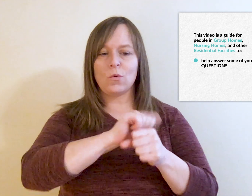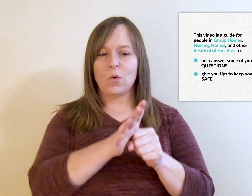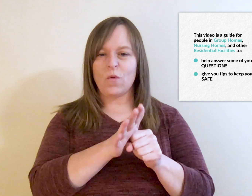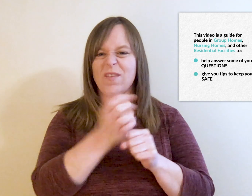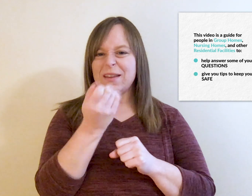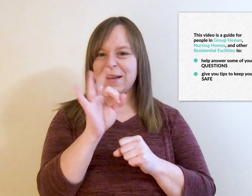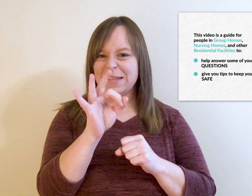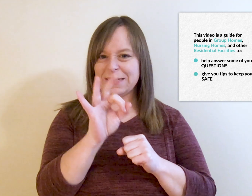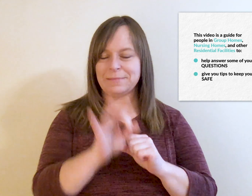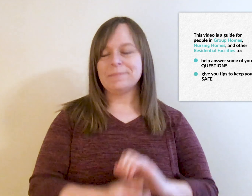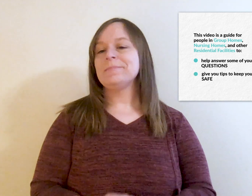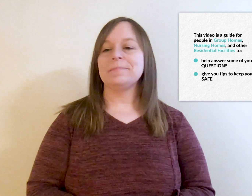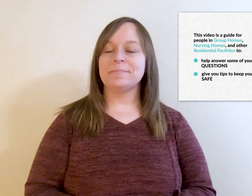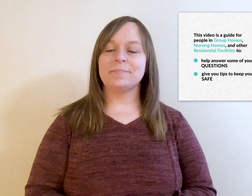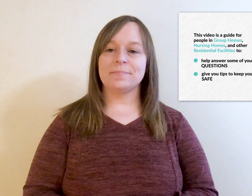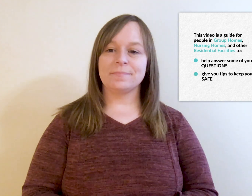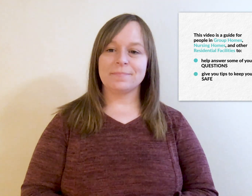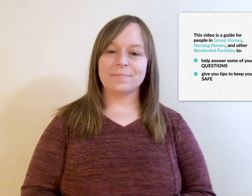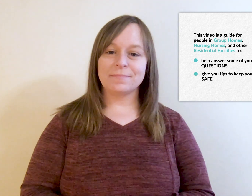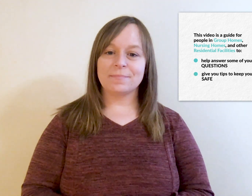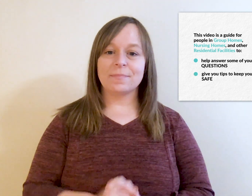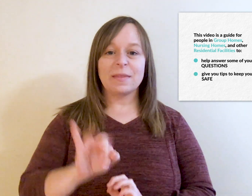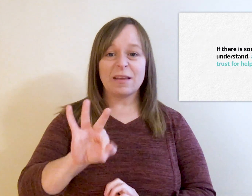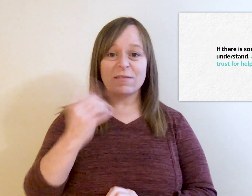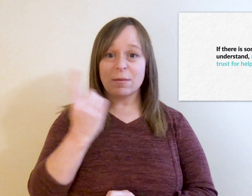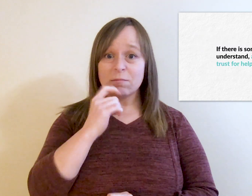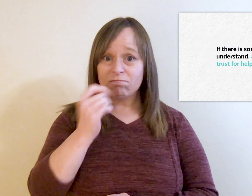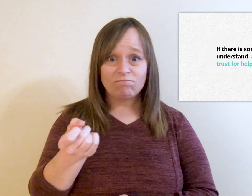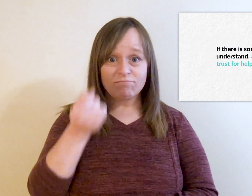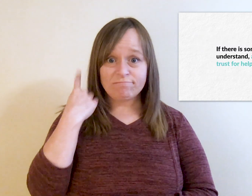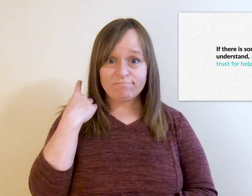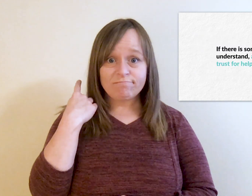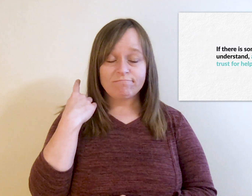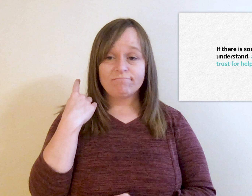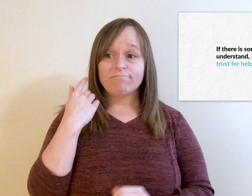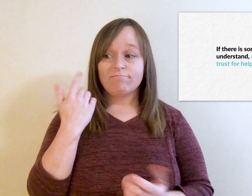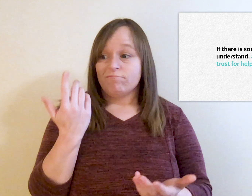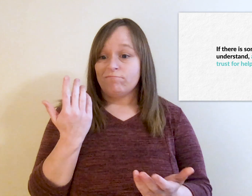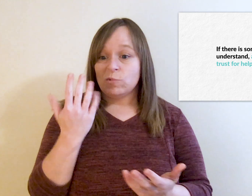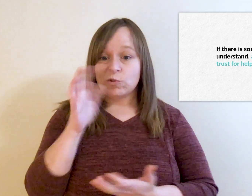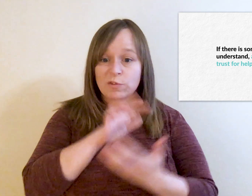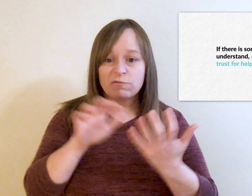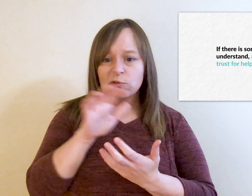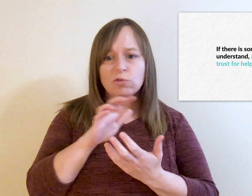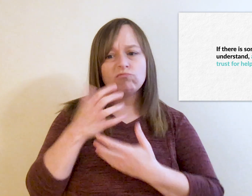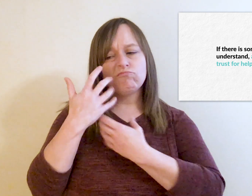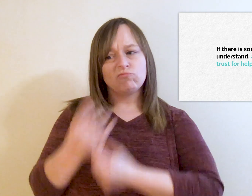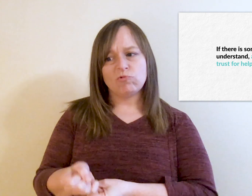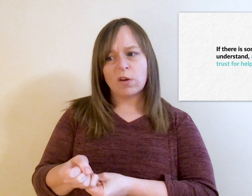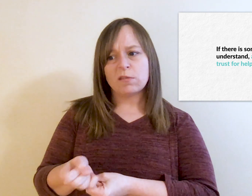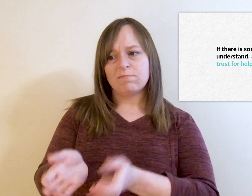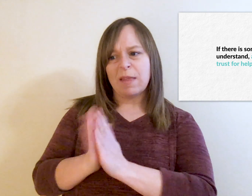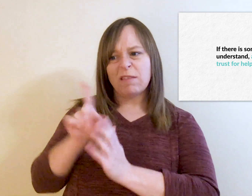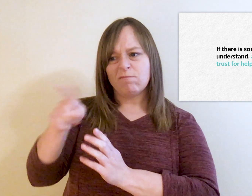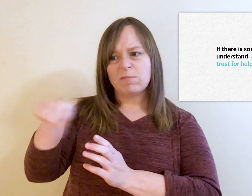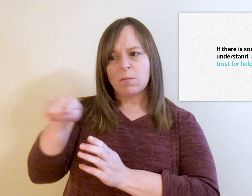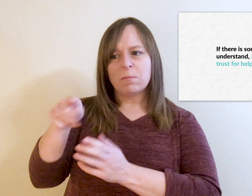and give you tips to keep you safe. If there is something you don't understand, ask someone you trust for help.